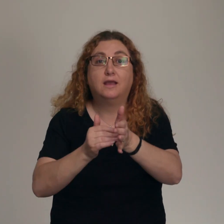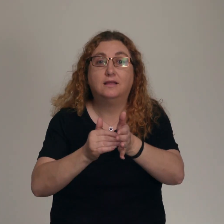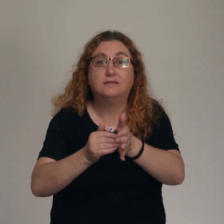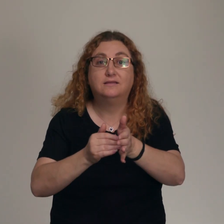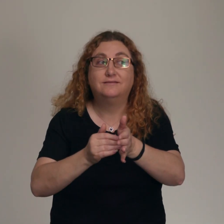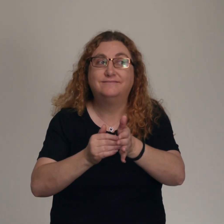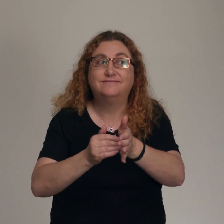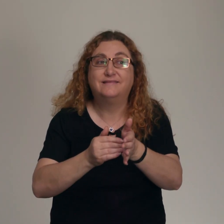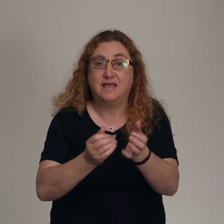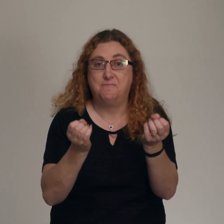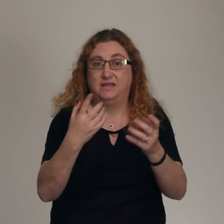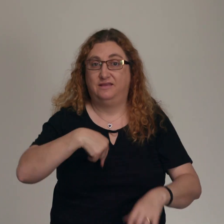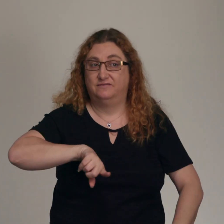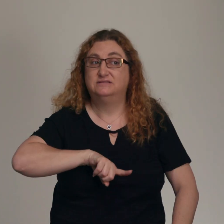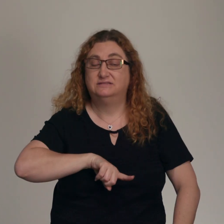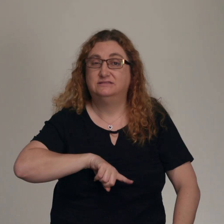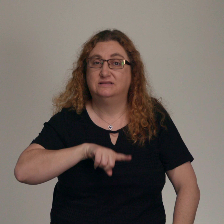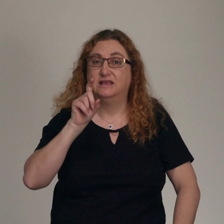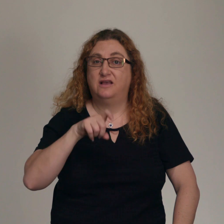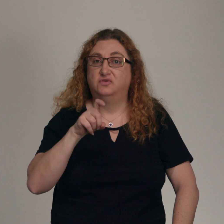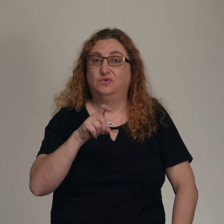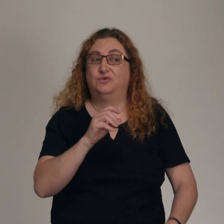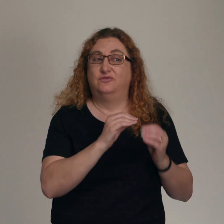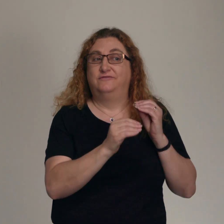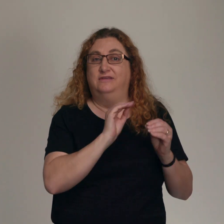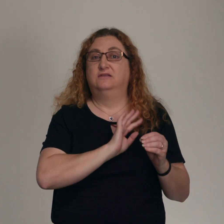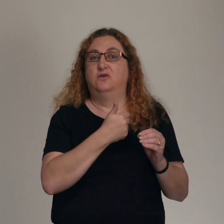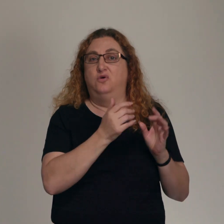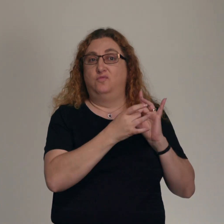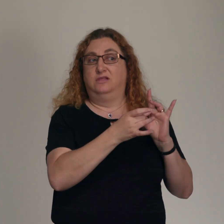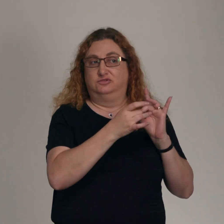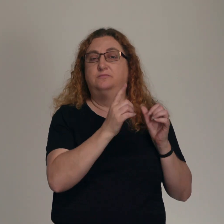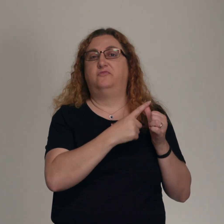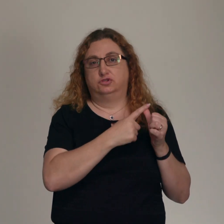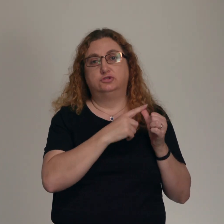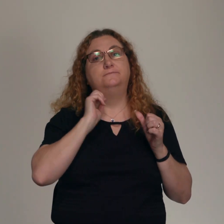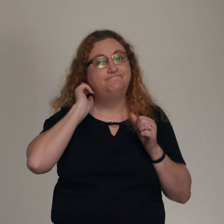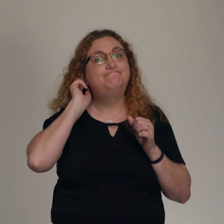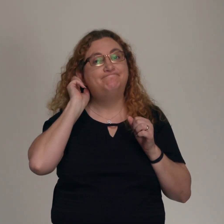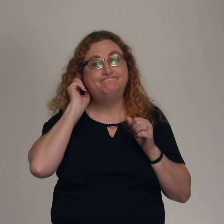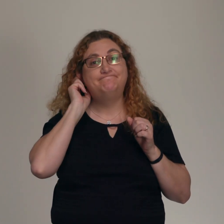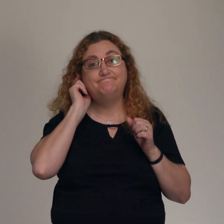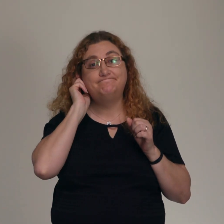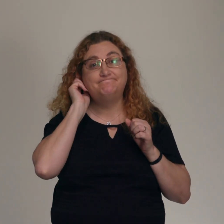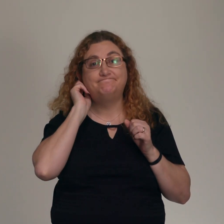there's many of us, if we take this passage seriously, that might actually have to skip church for one week